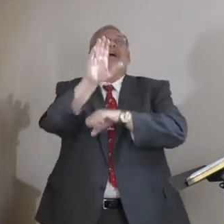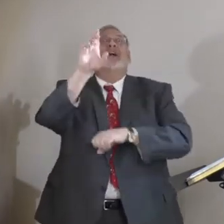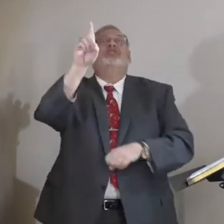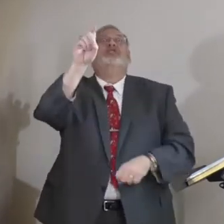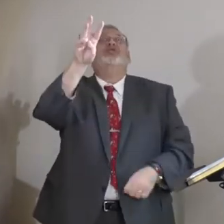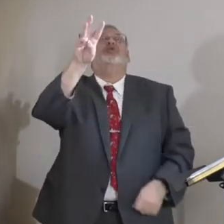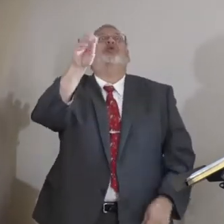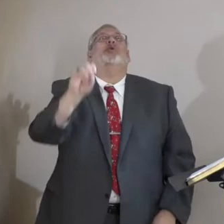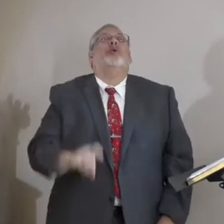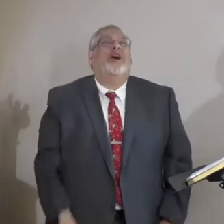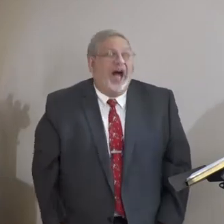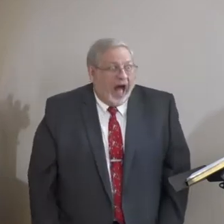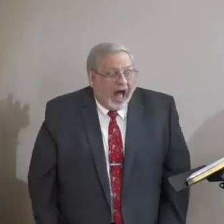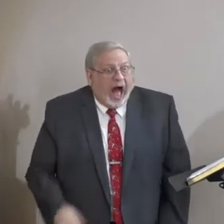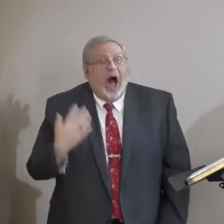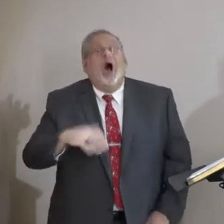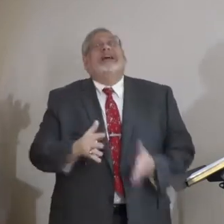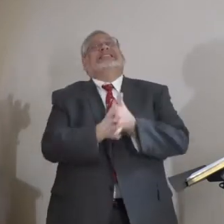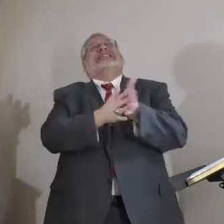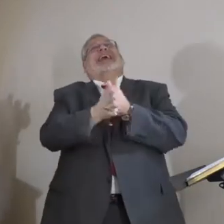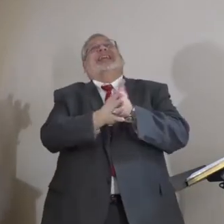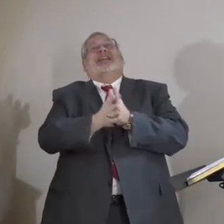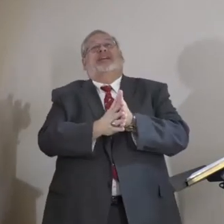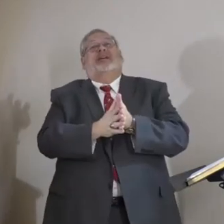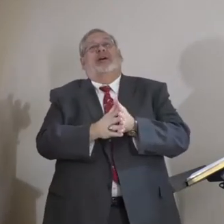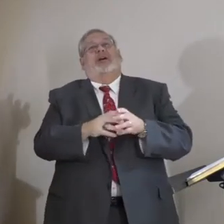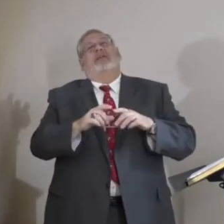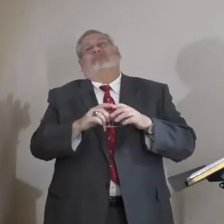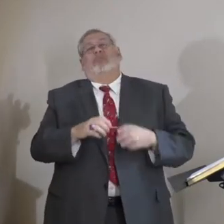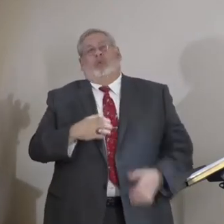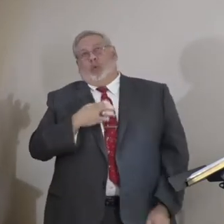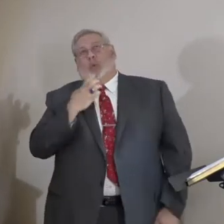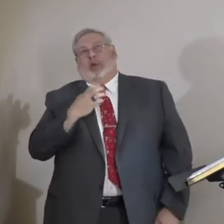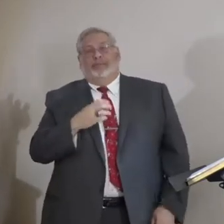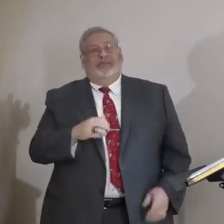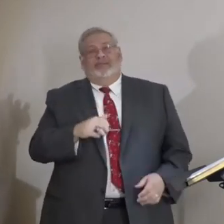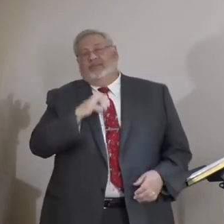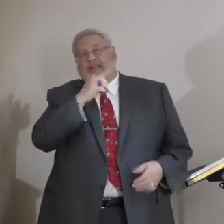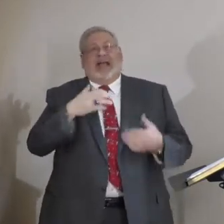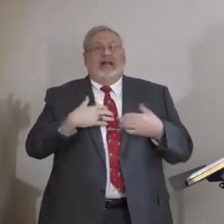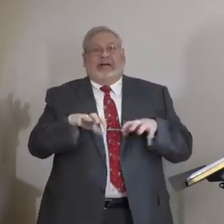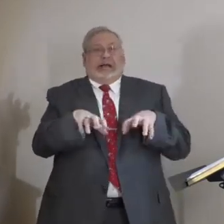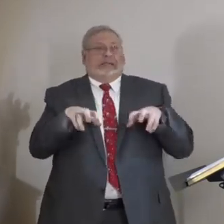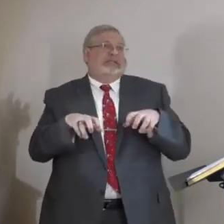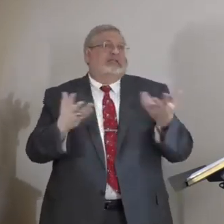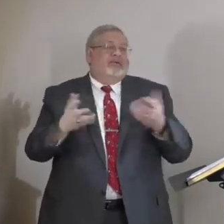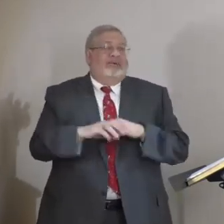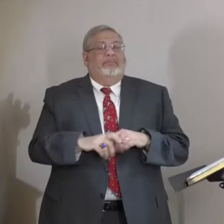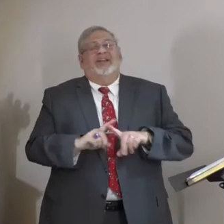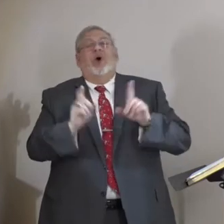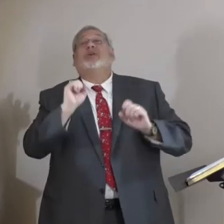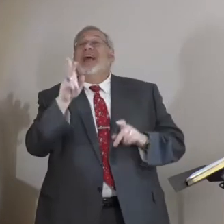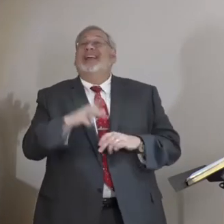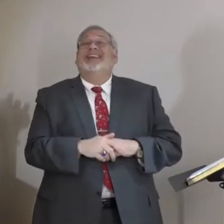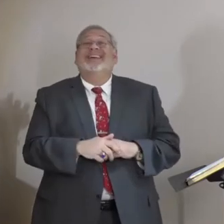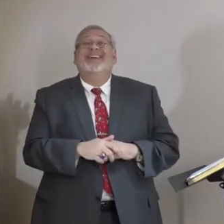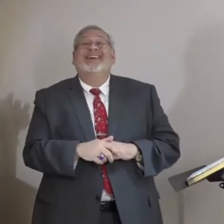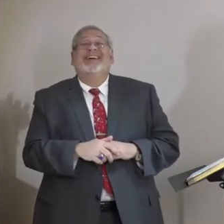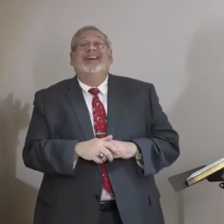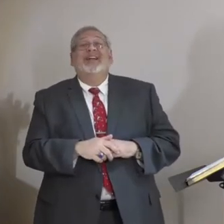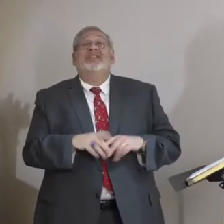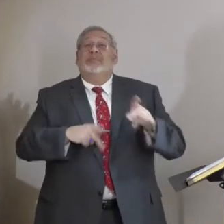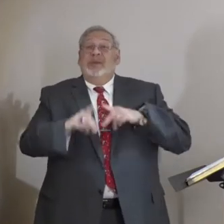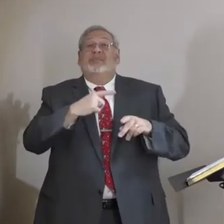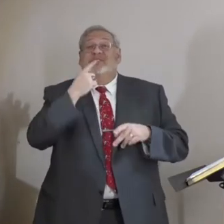Oh, man, I was so excited. It was great. But it was warm, okay. They didn't have any refrigeration. There was no electricity. But it was okay. You know what? Those people